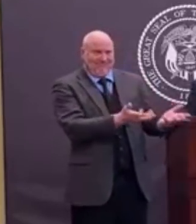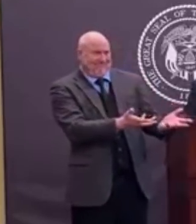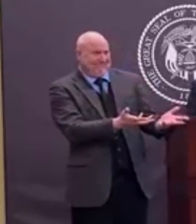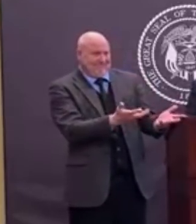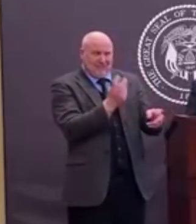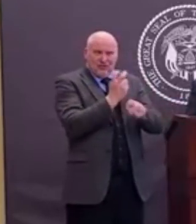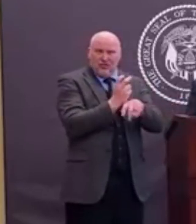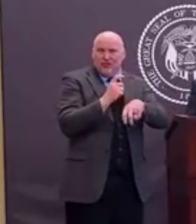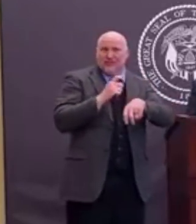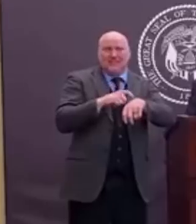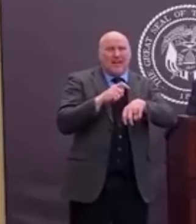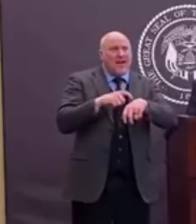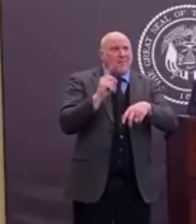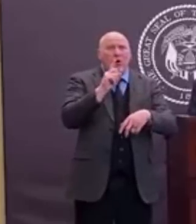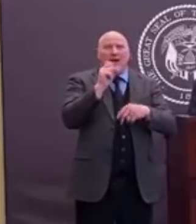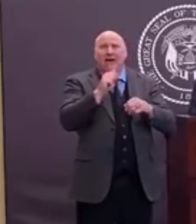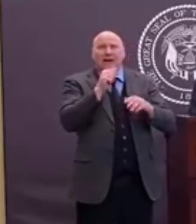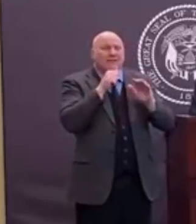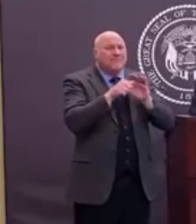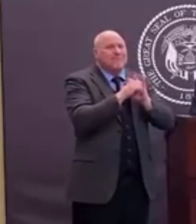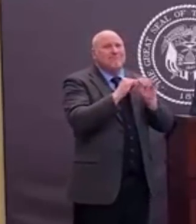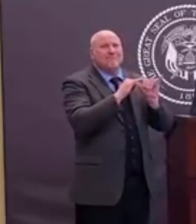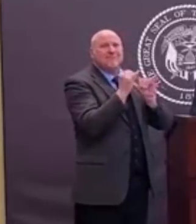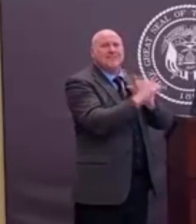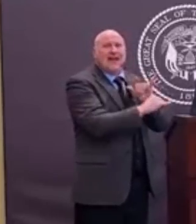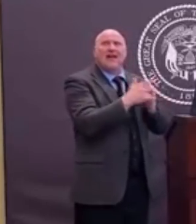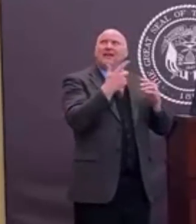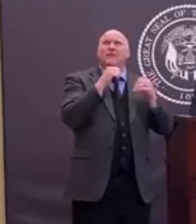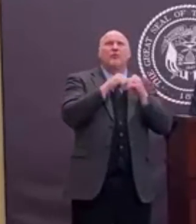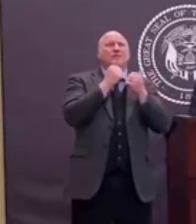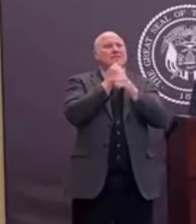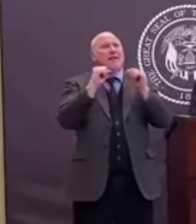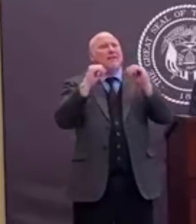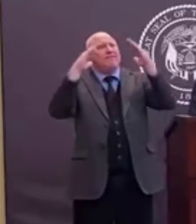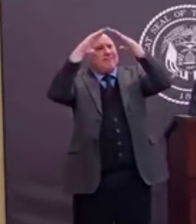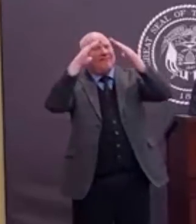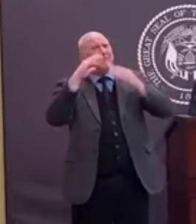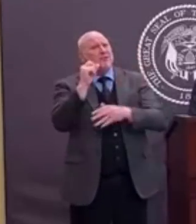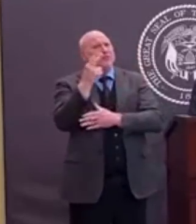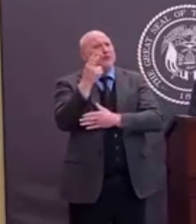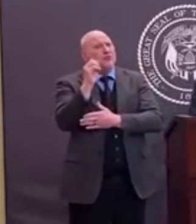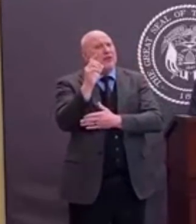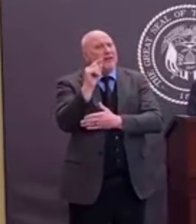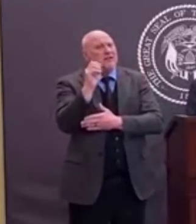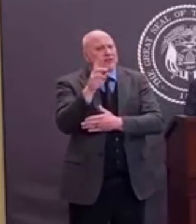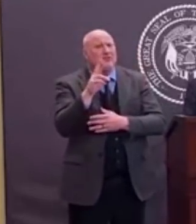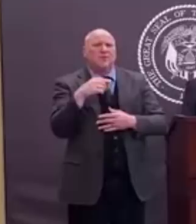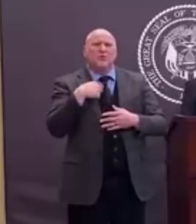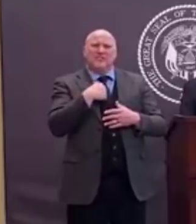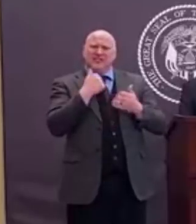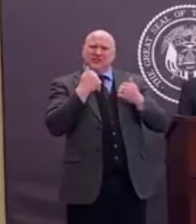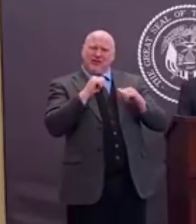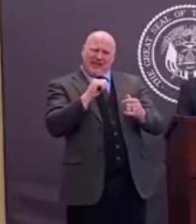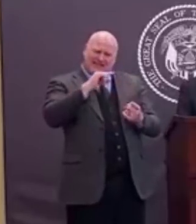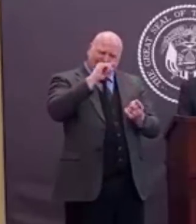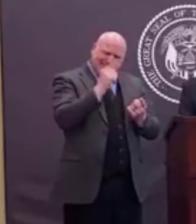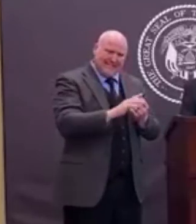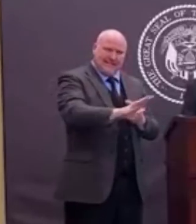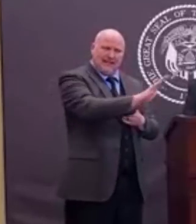and we're going to try to do that to make sure that we don't have any exposure there. The next category I've got is airports.